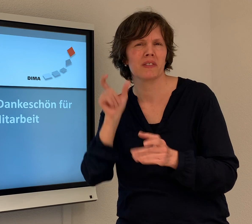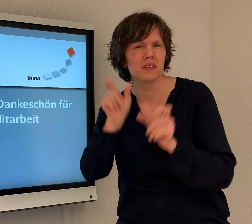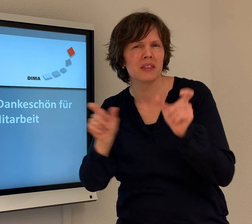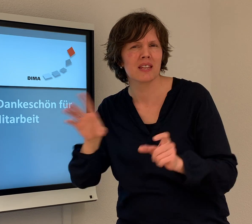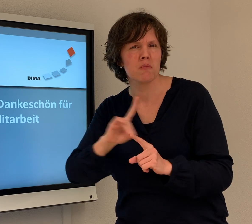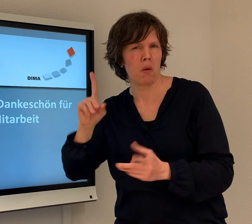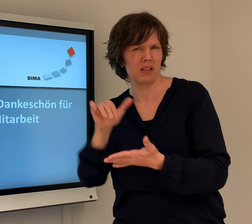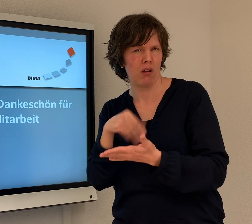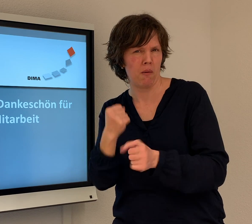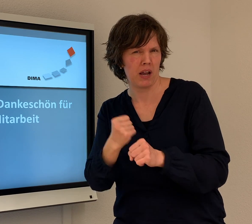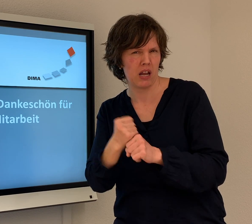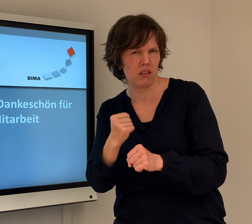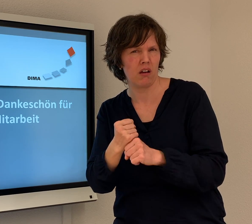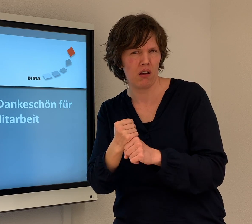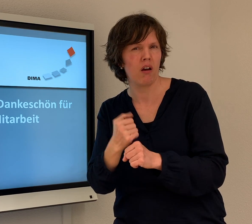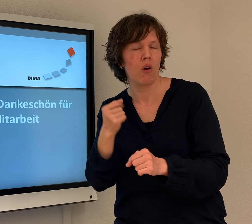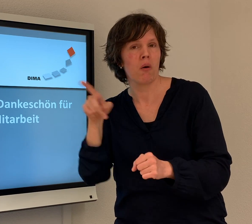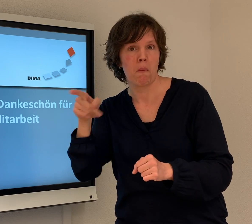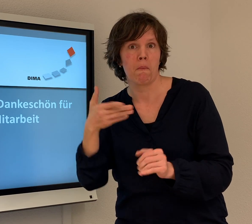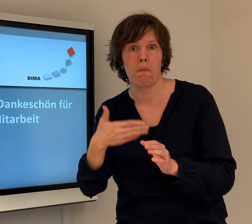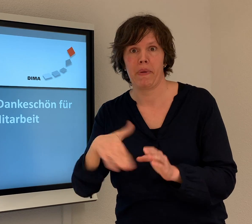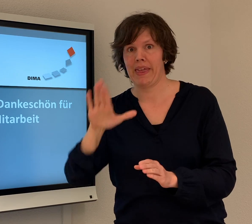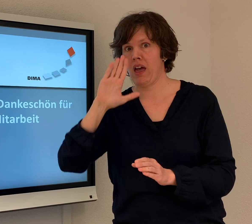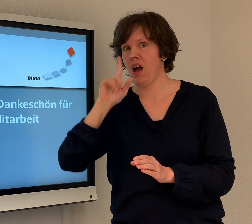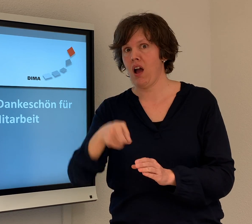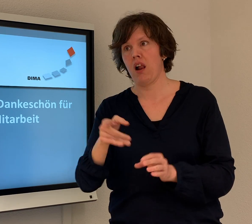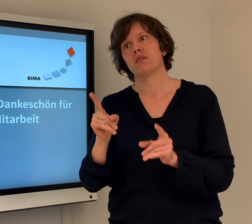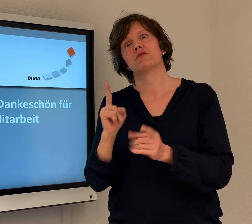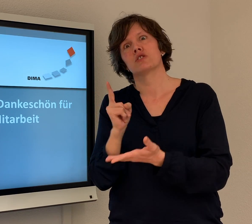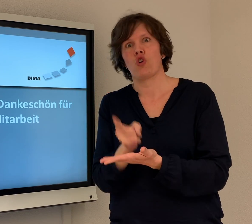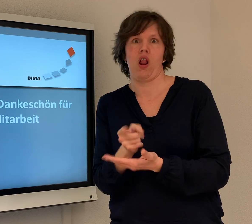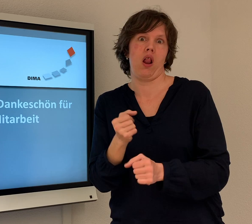I don't know to do, but I don't know